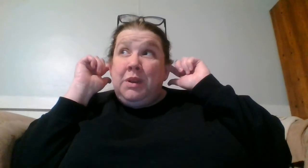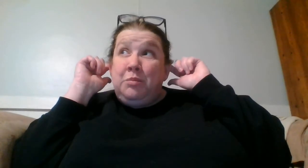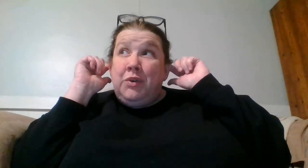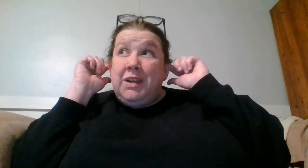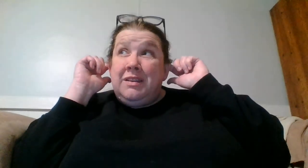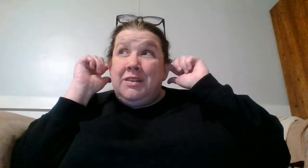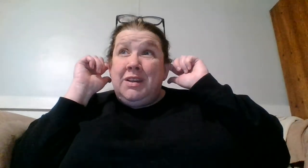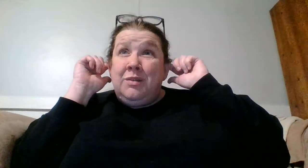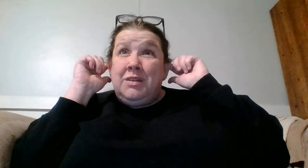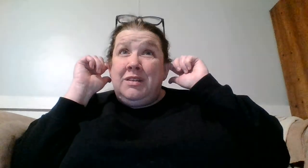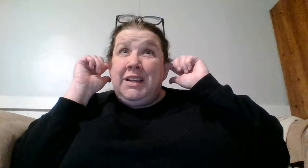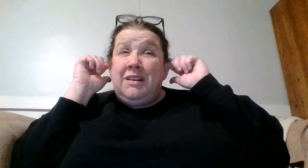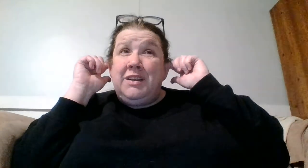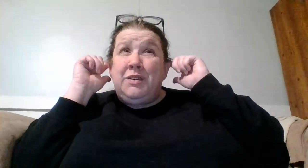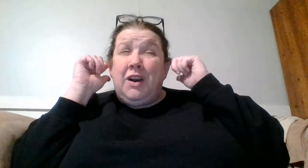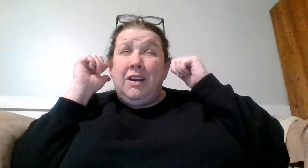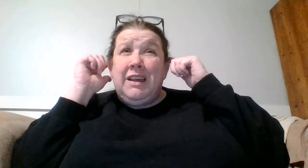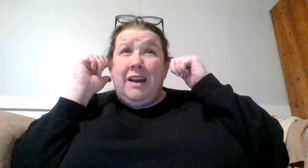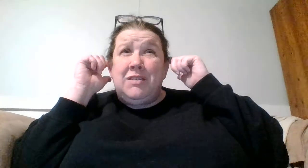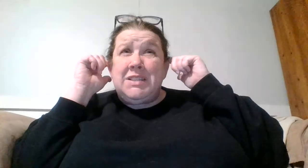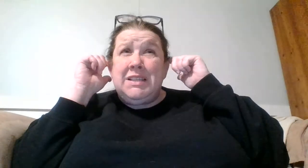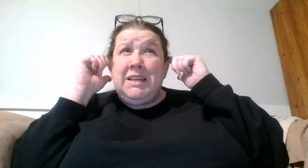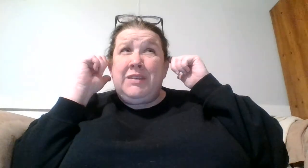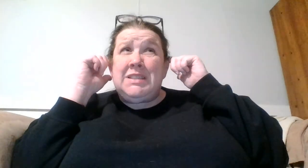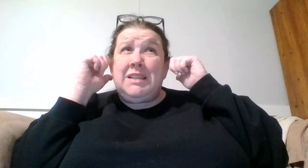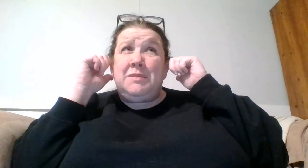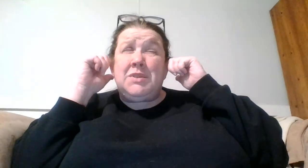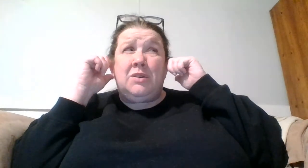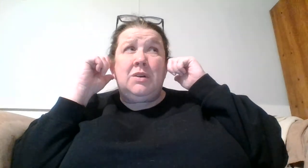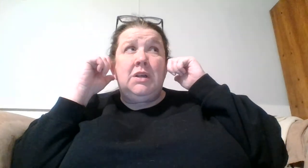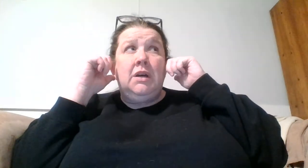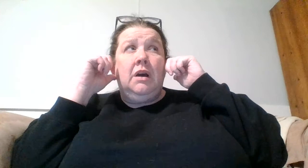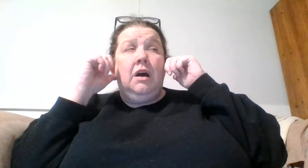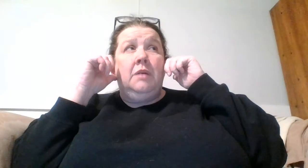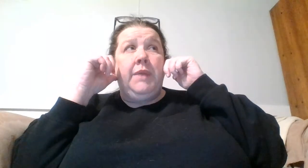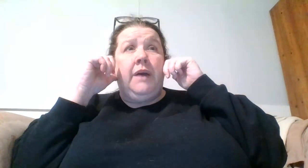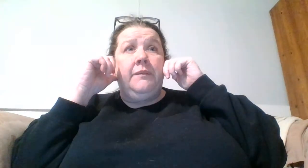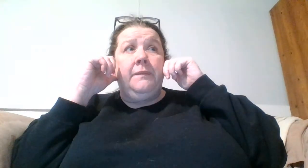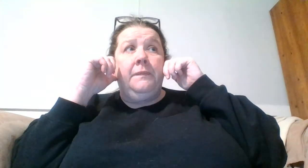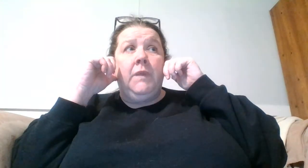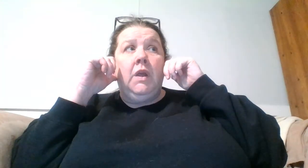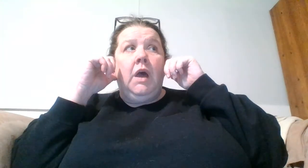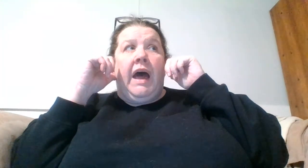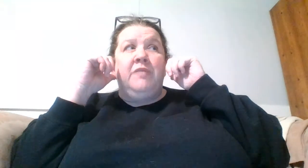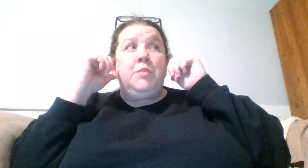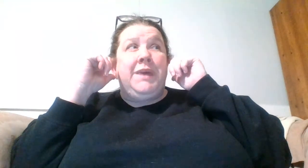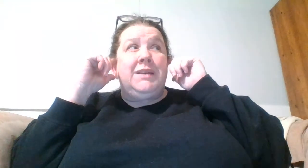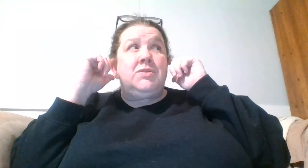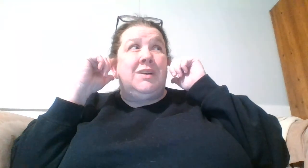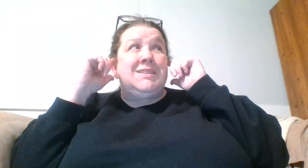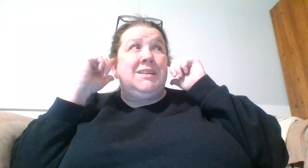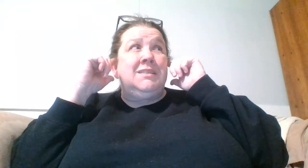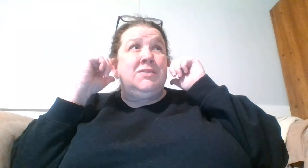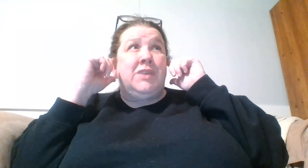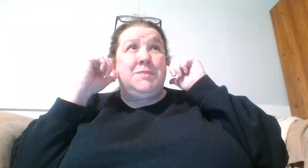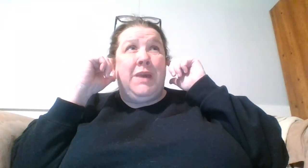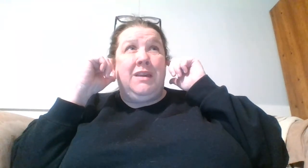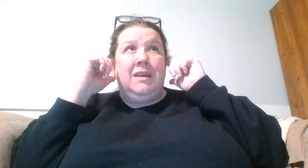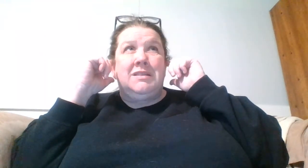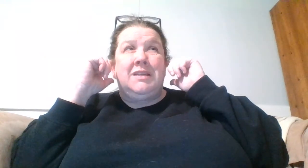really pretty and they're cute and little and you can hardly ever even see them so um yeah I've been baked stressing stress baking because I